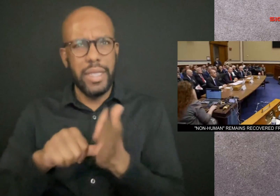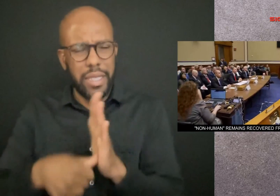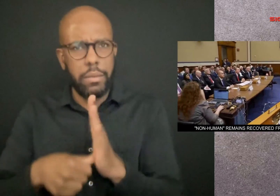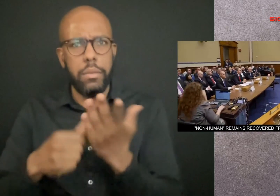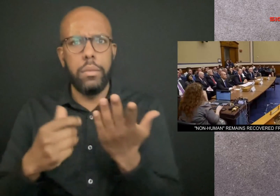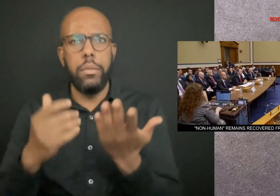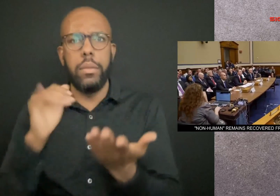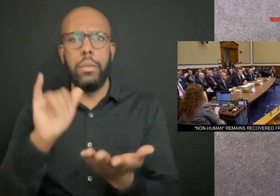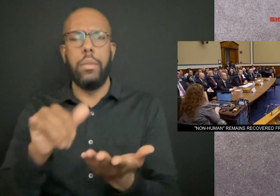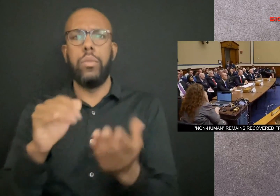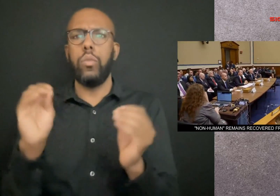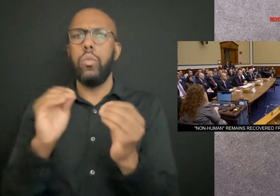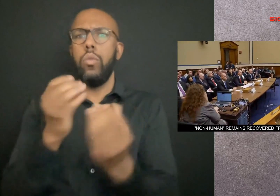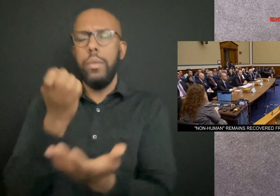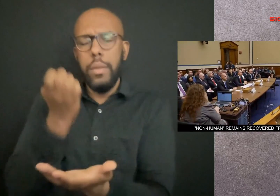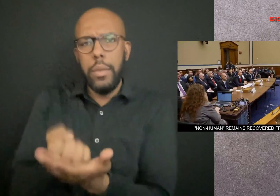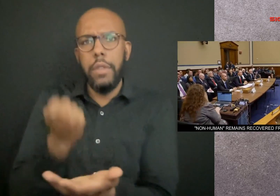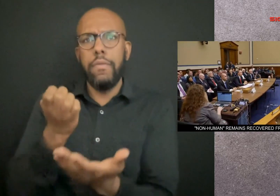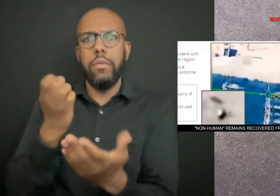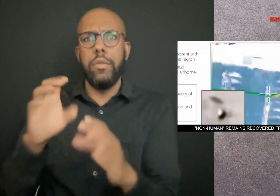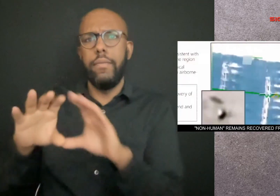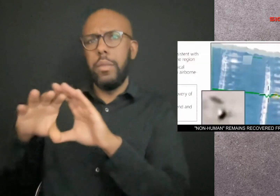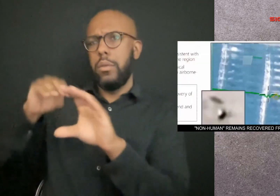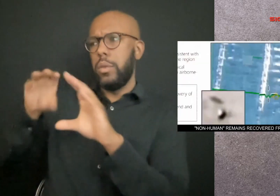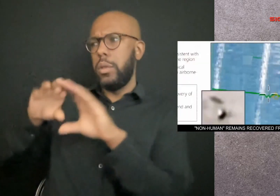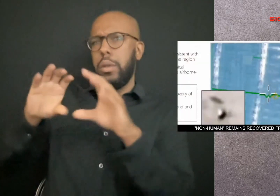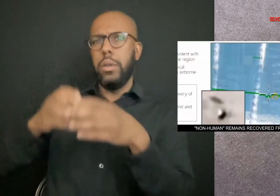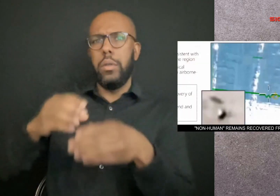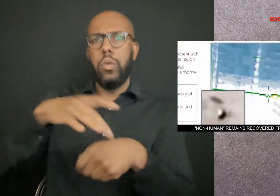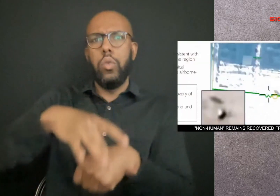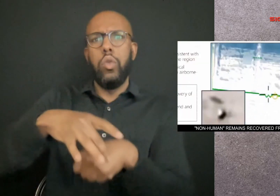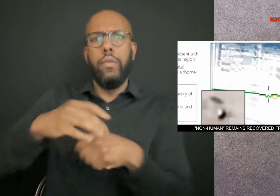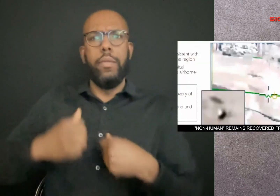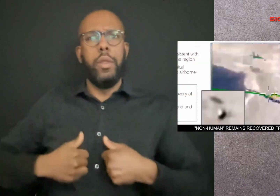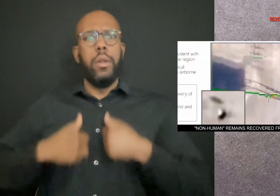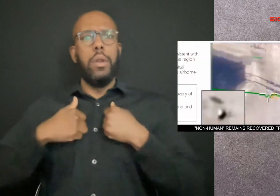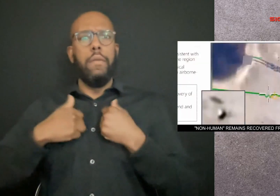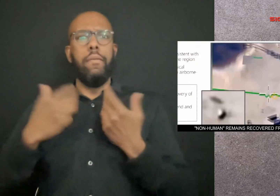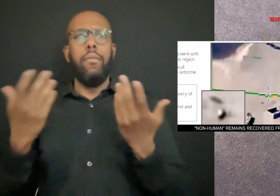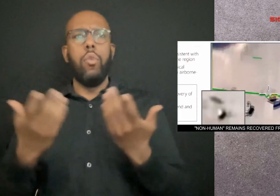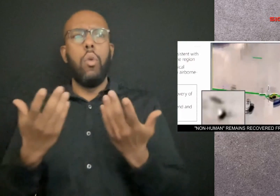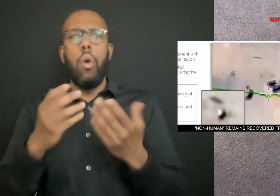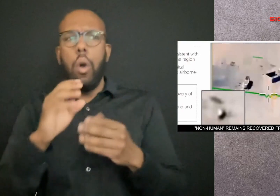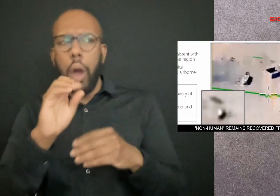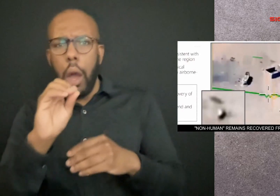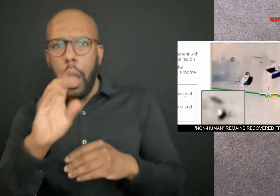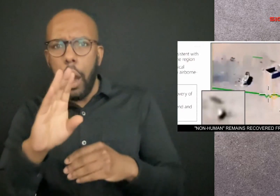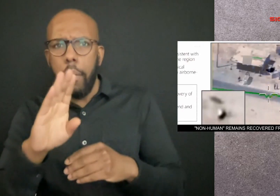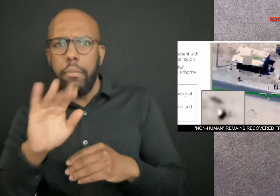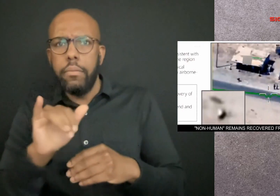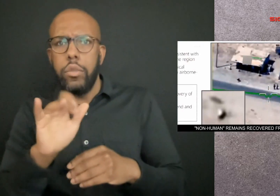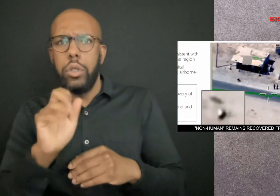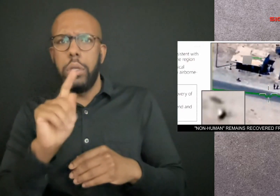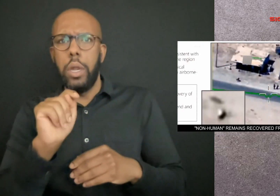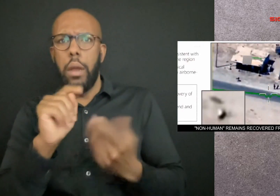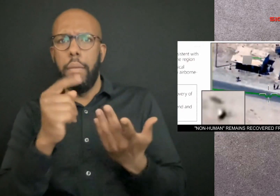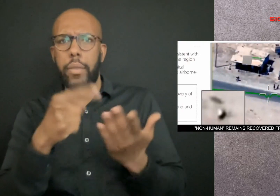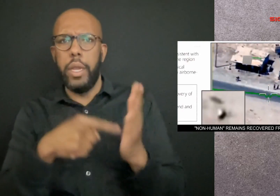But they emphasized there was no evidence of extraterrestrial life or of objects that defy physics.